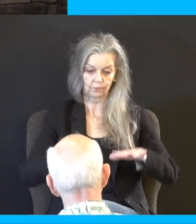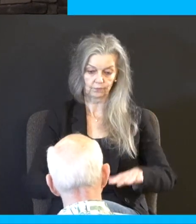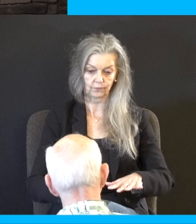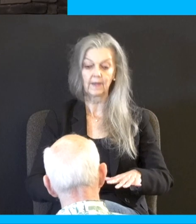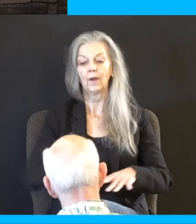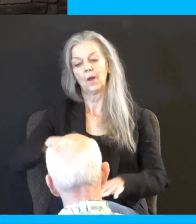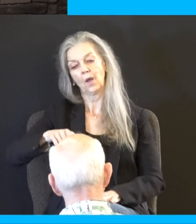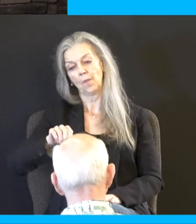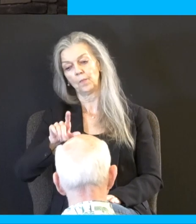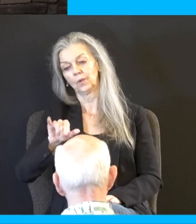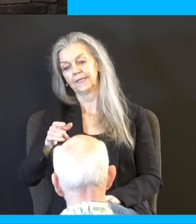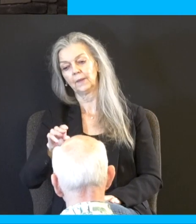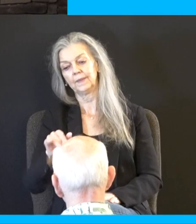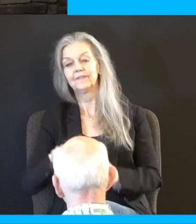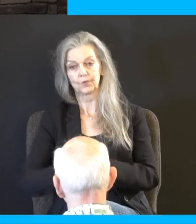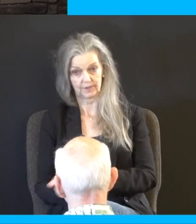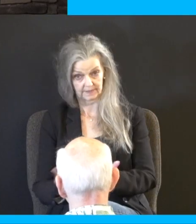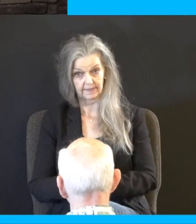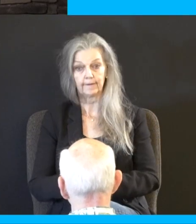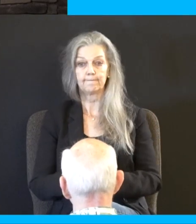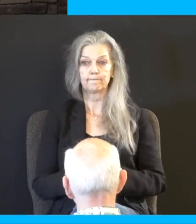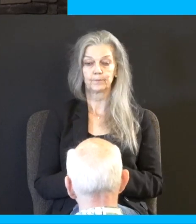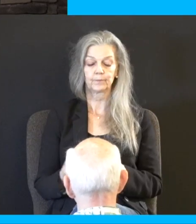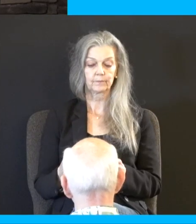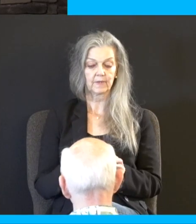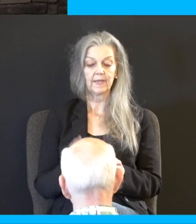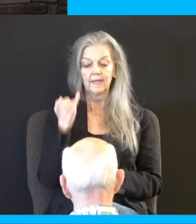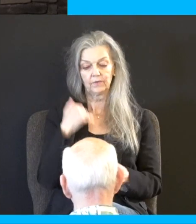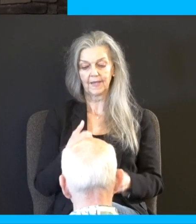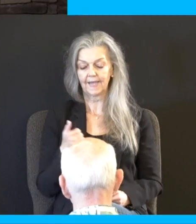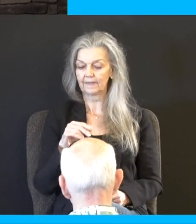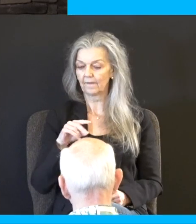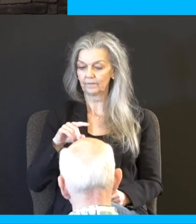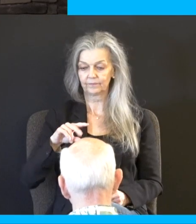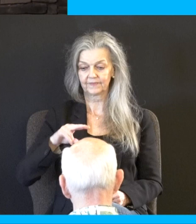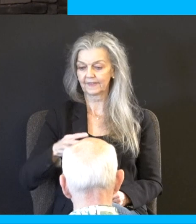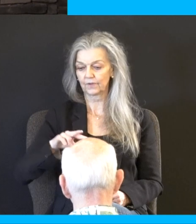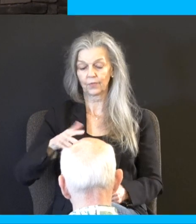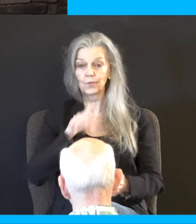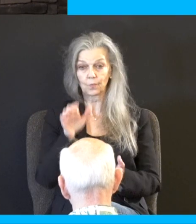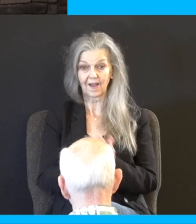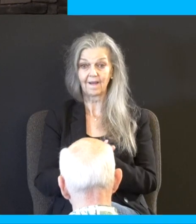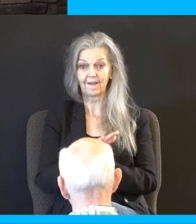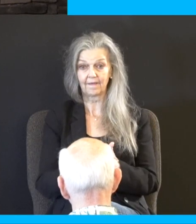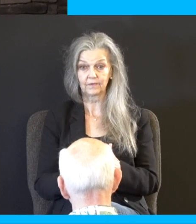would be encountered. Often a case of a multiple wife or a secondary wife would be in the sense of if the first wife is infertile,